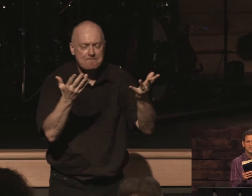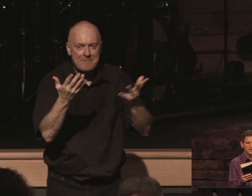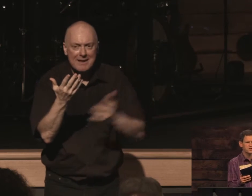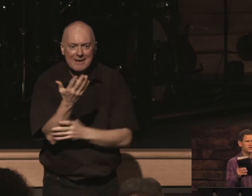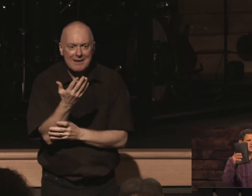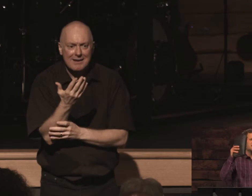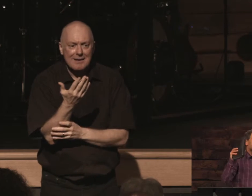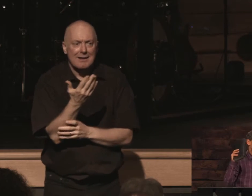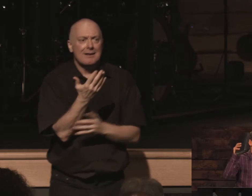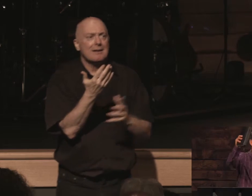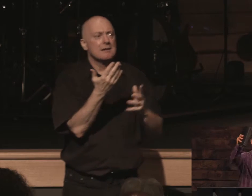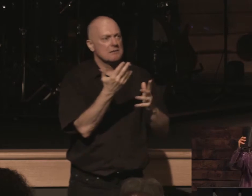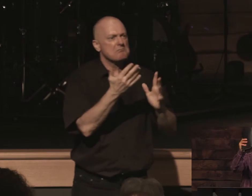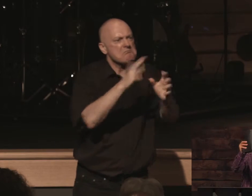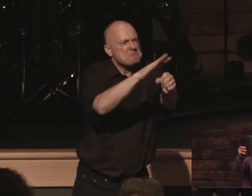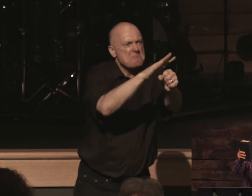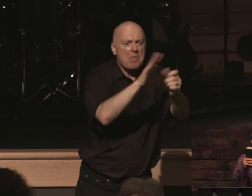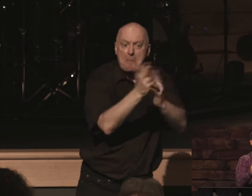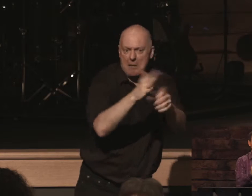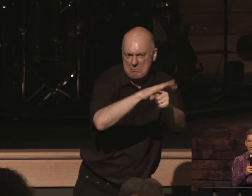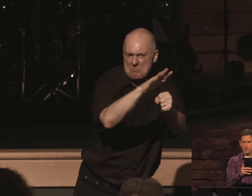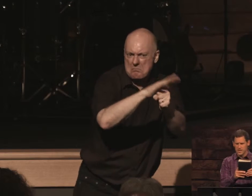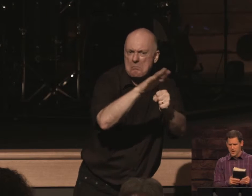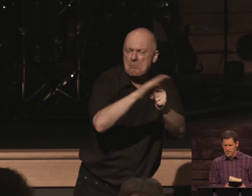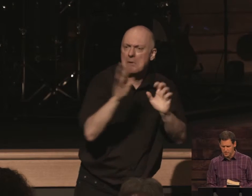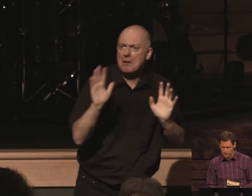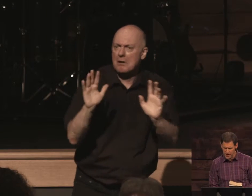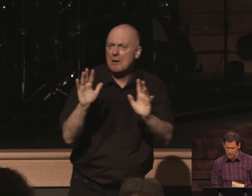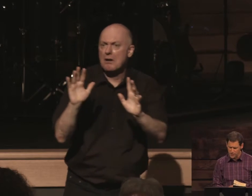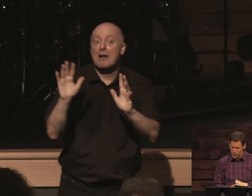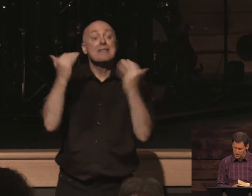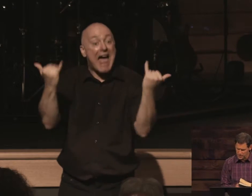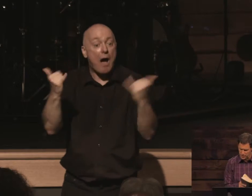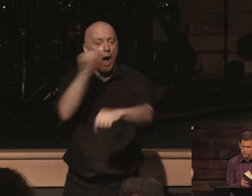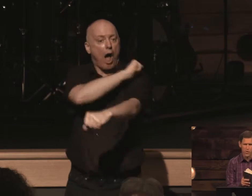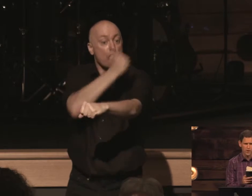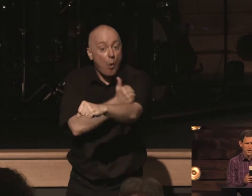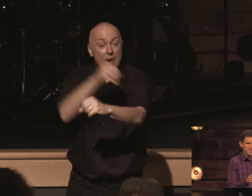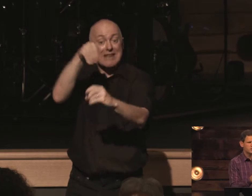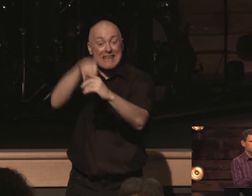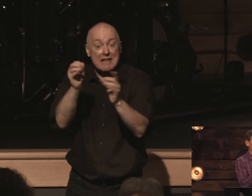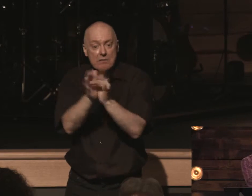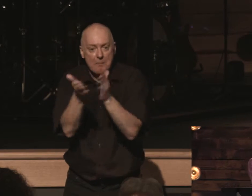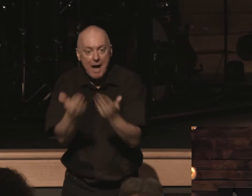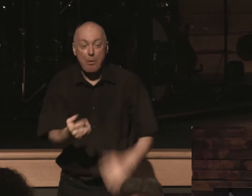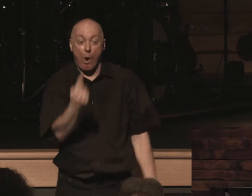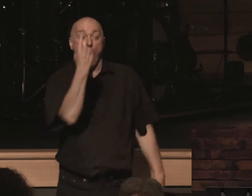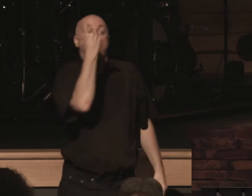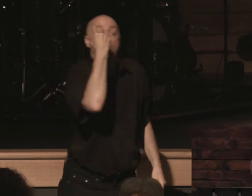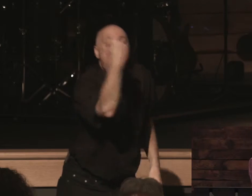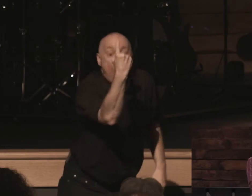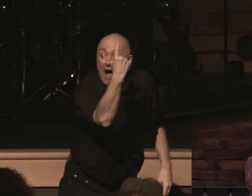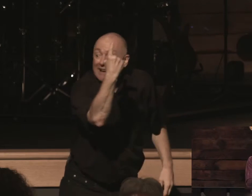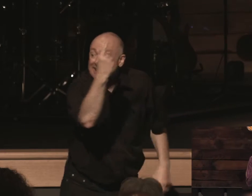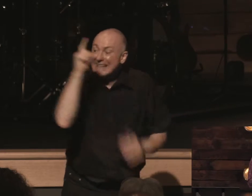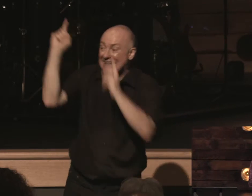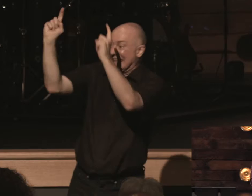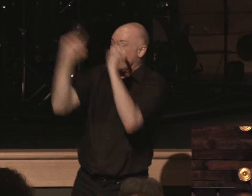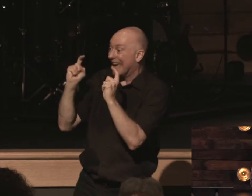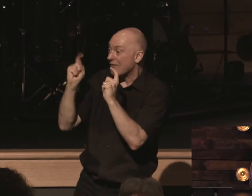sufficiency consider then the inherent authority that is found within this book this is the one tangible gift that god has given